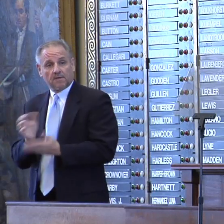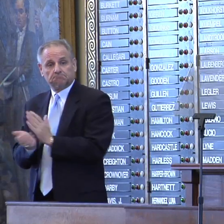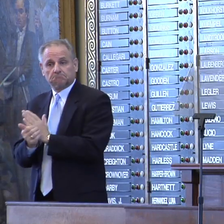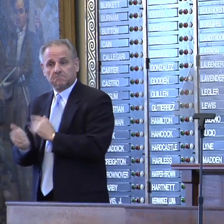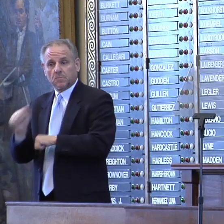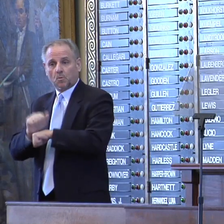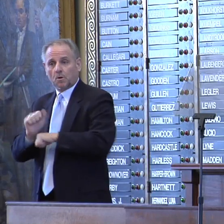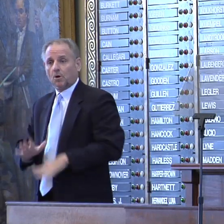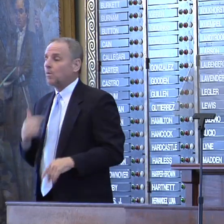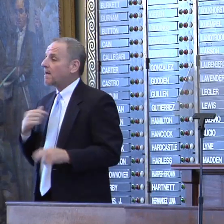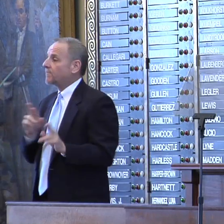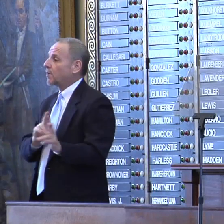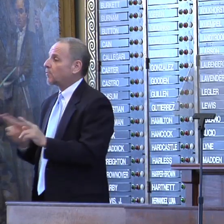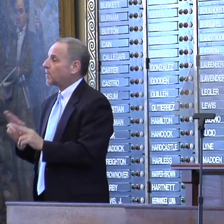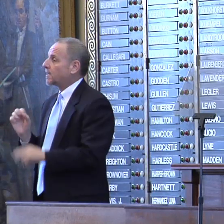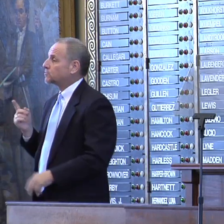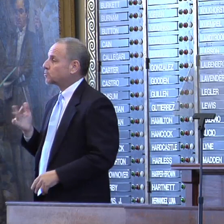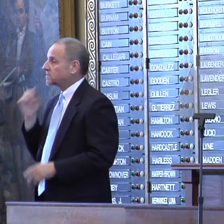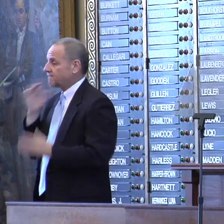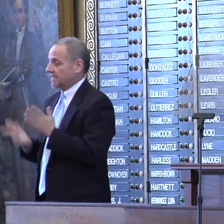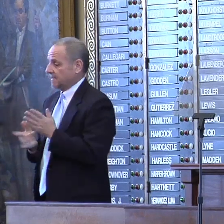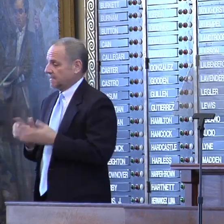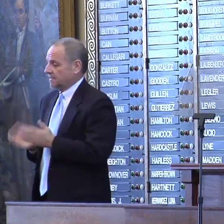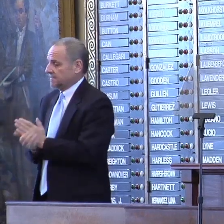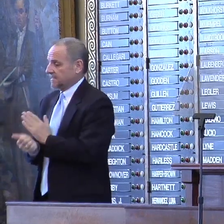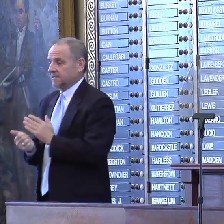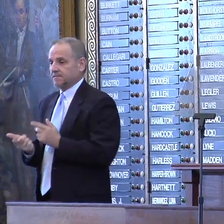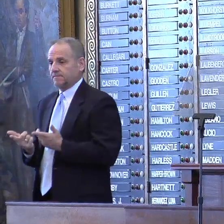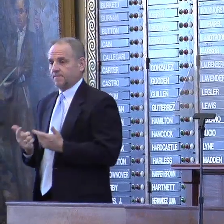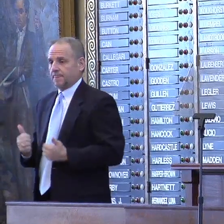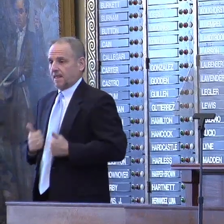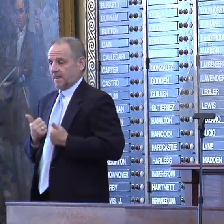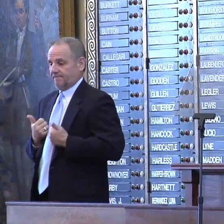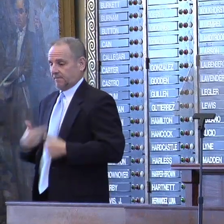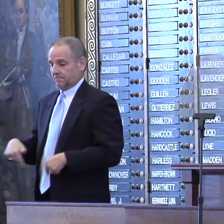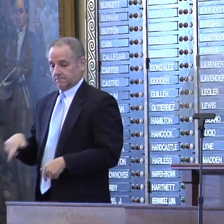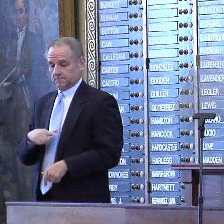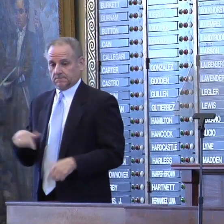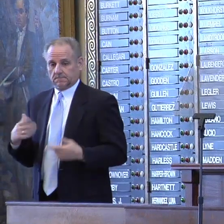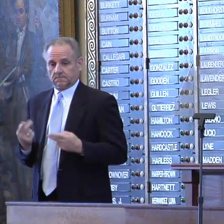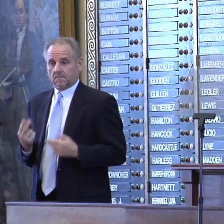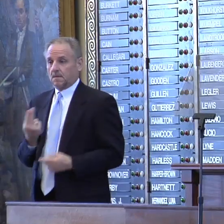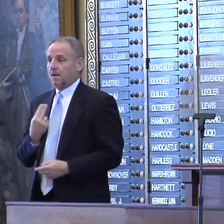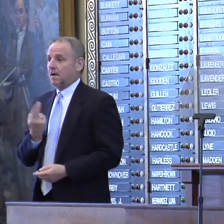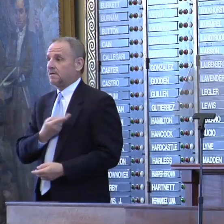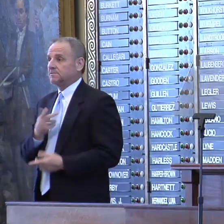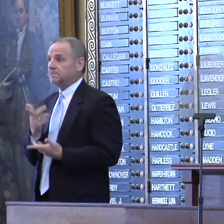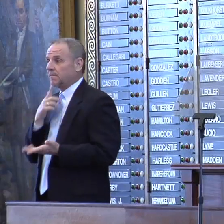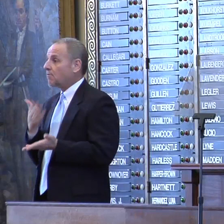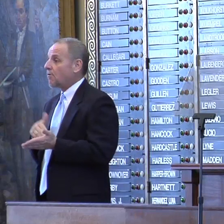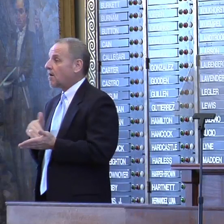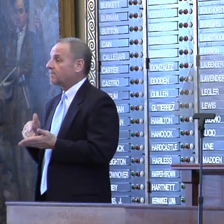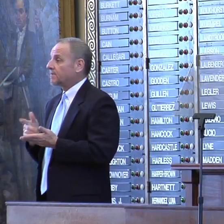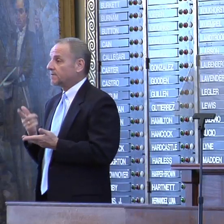we have a ready source of technical skills living amongst us that all too often